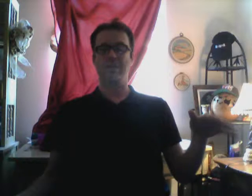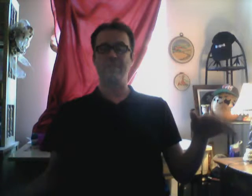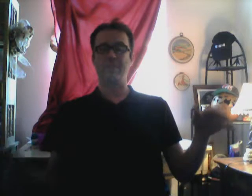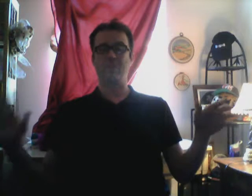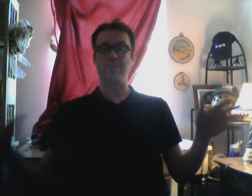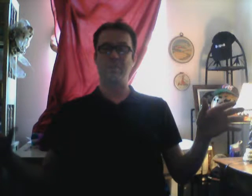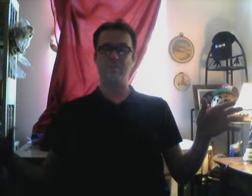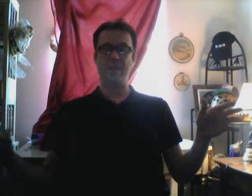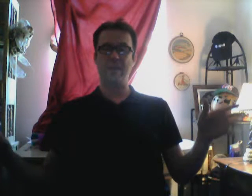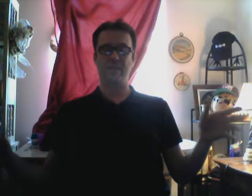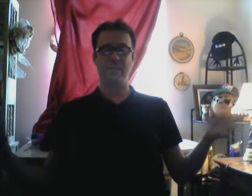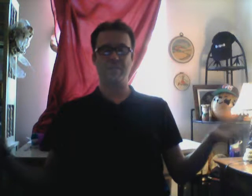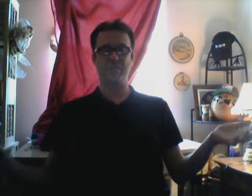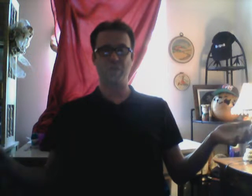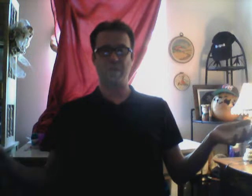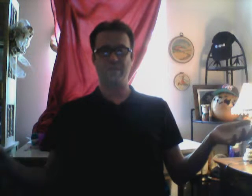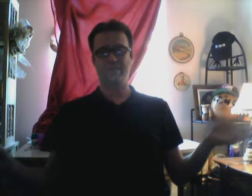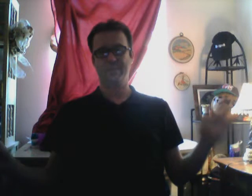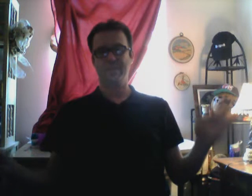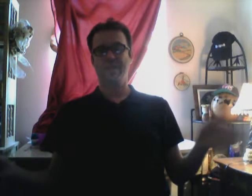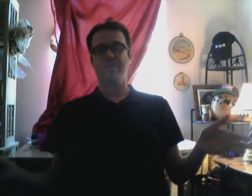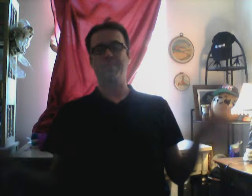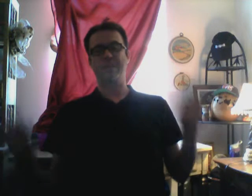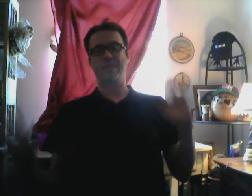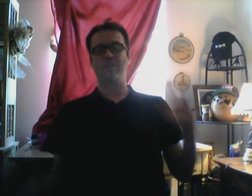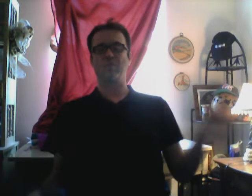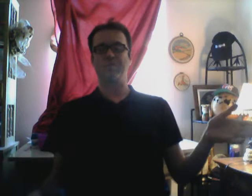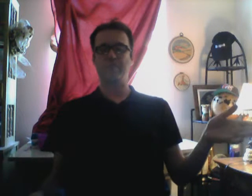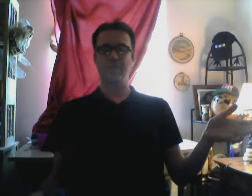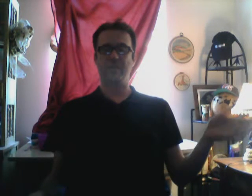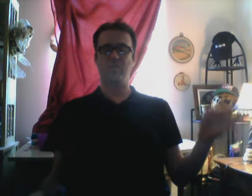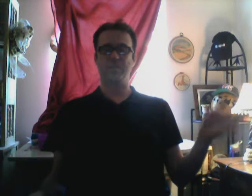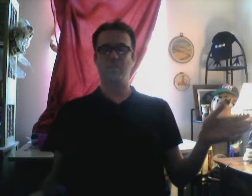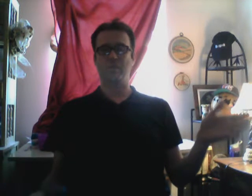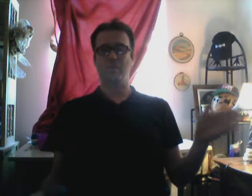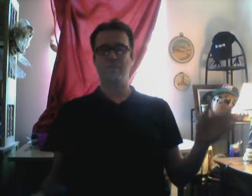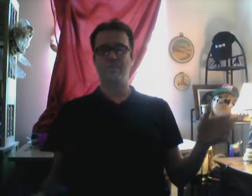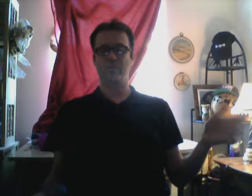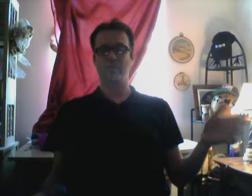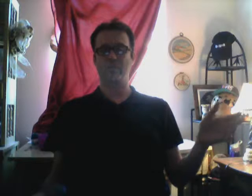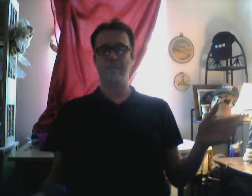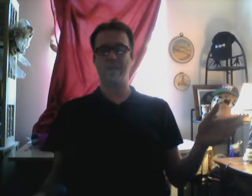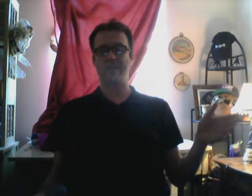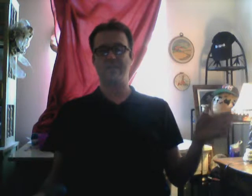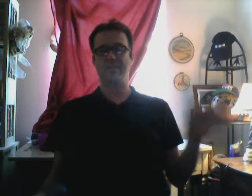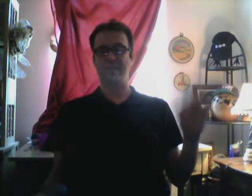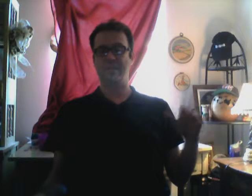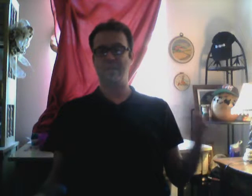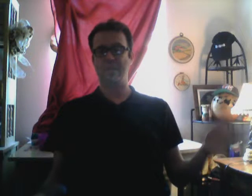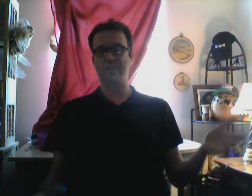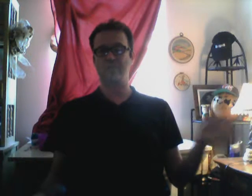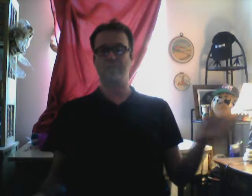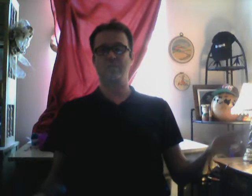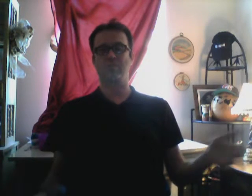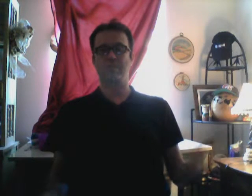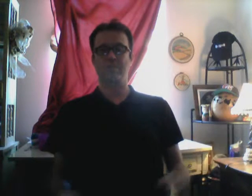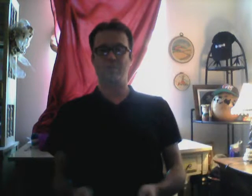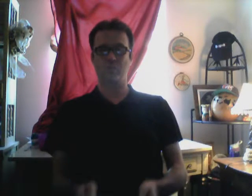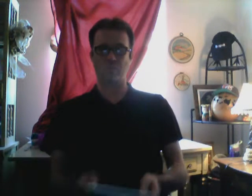Even though. in reality. I'm a junk. But they only play. What's going on. the virtual reality state. electric. the virtual